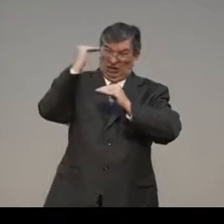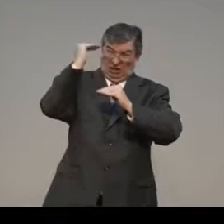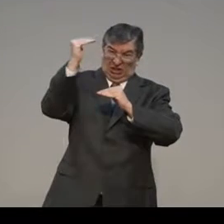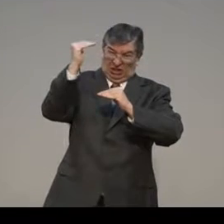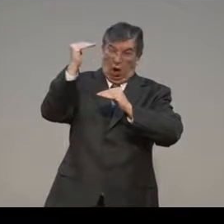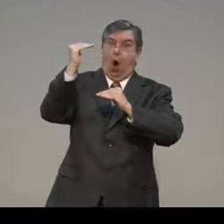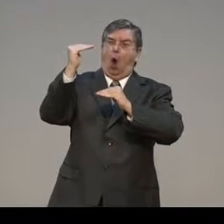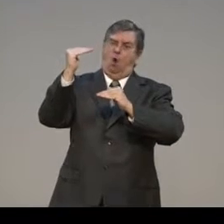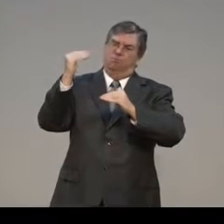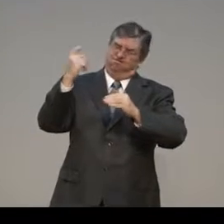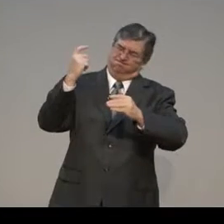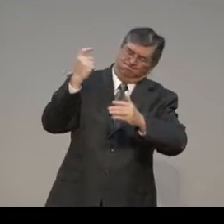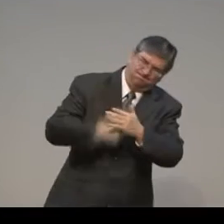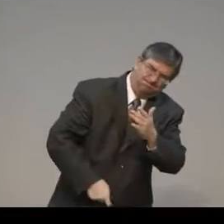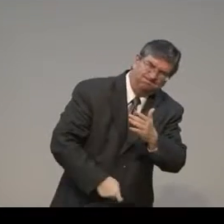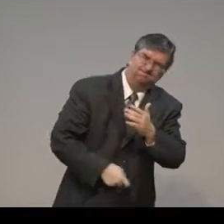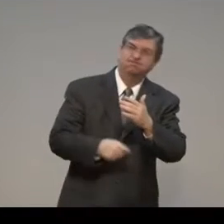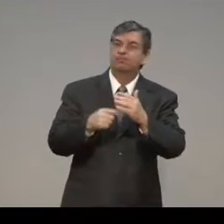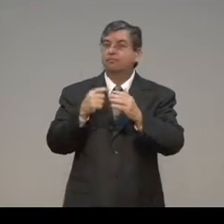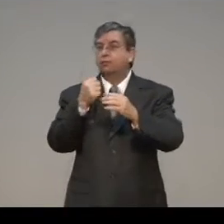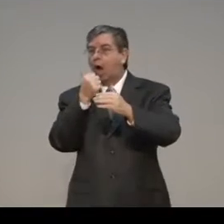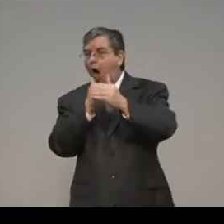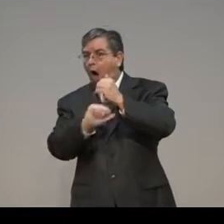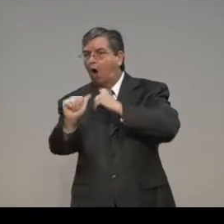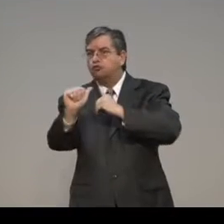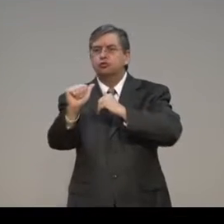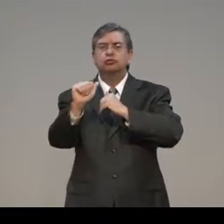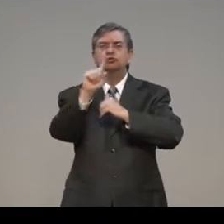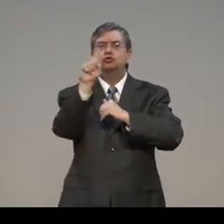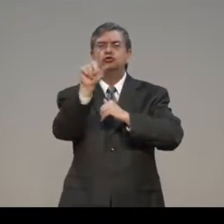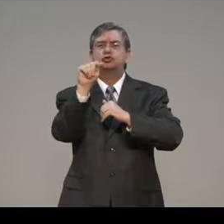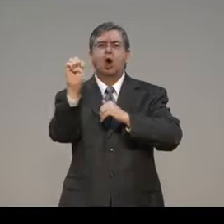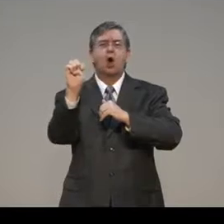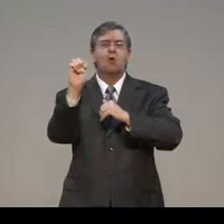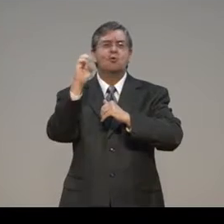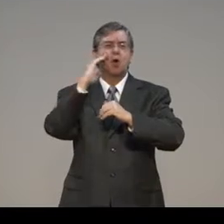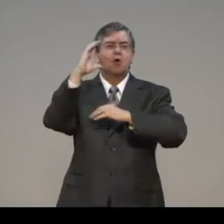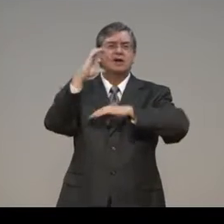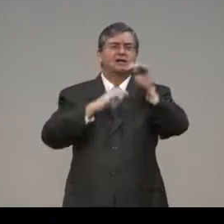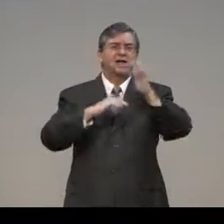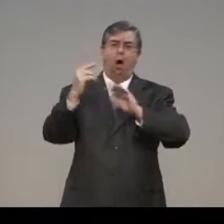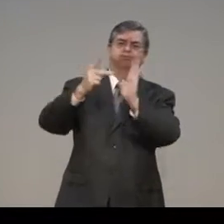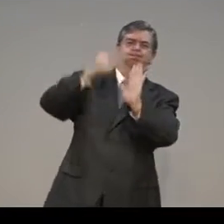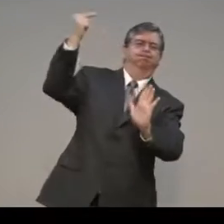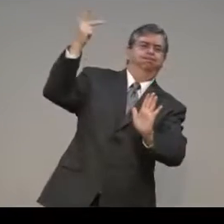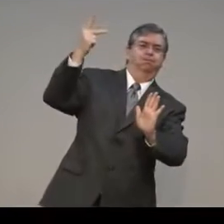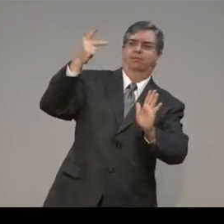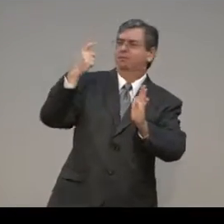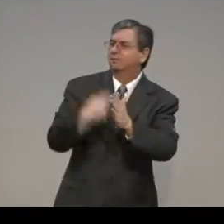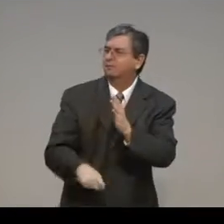I don't know how much a speeding ticket is exactly, but it could be between $50 and $150.